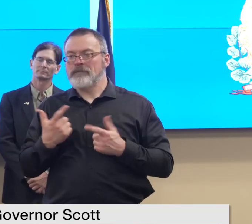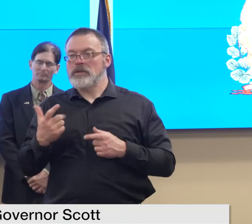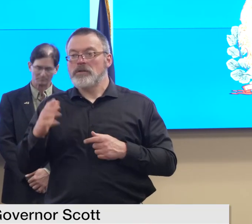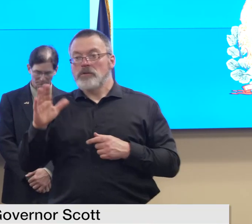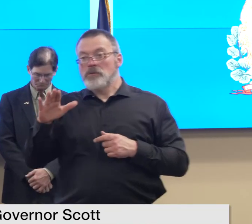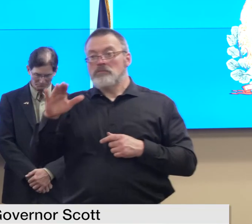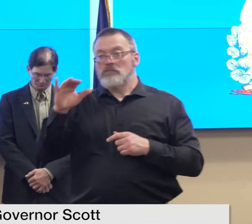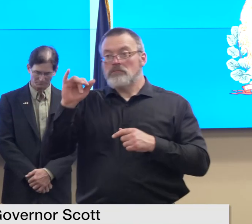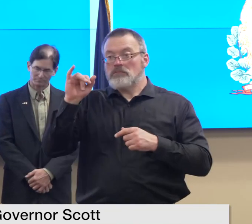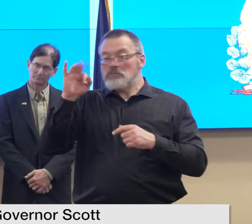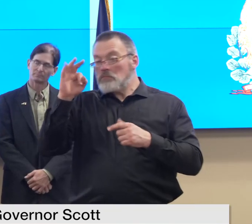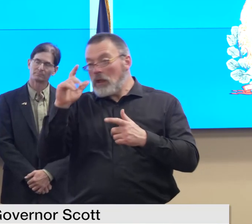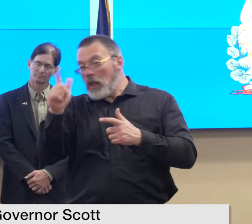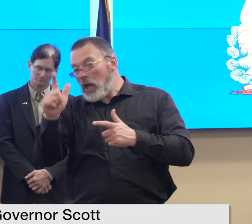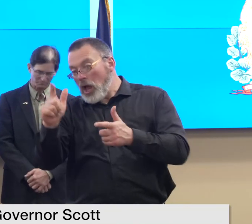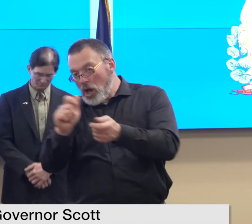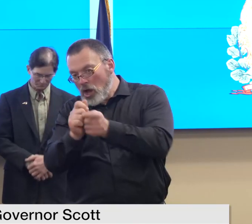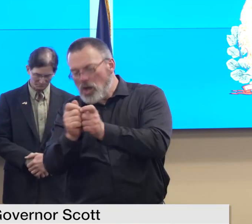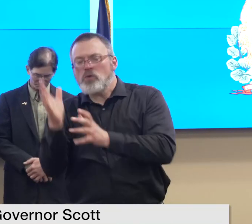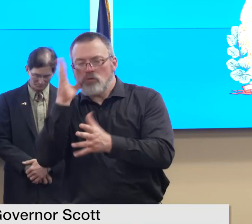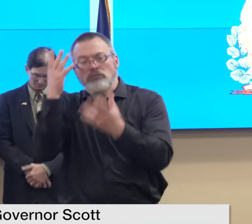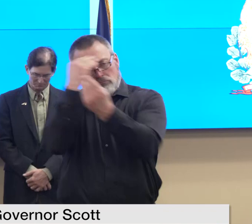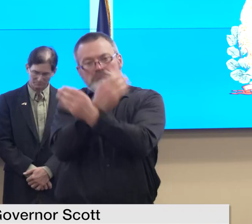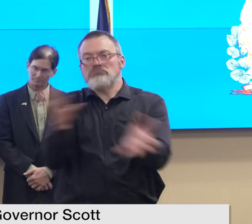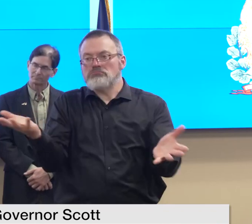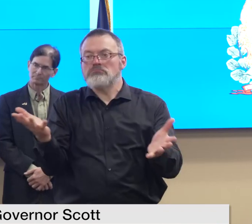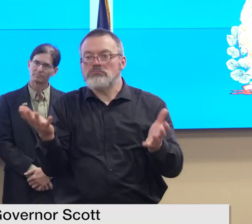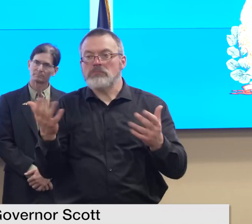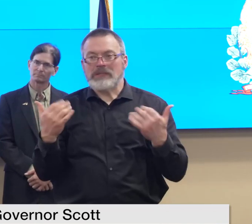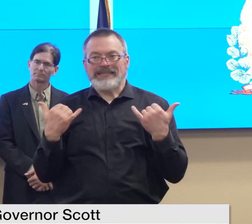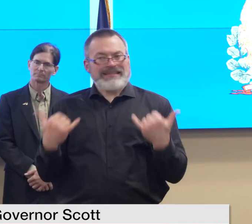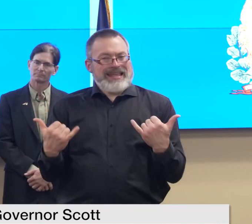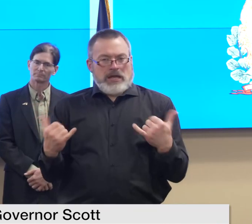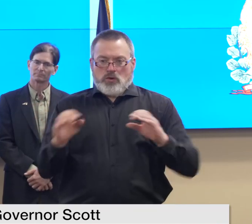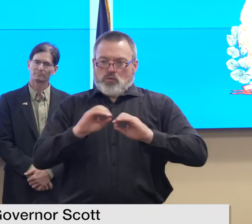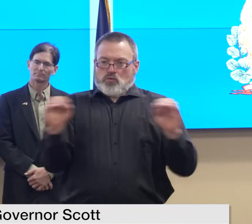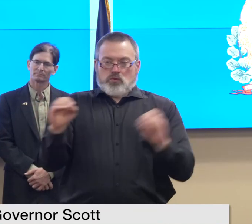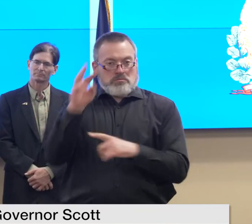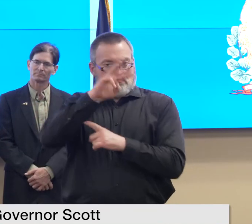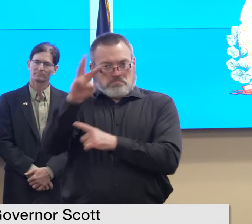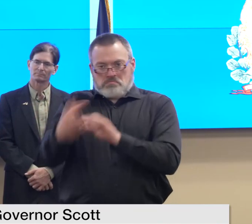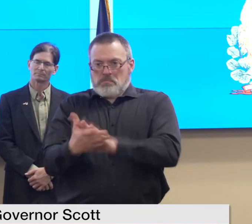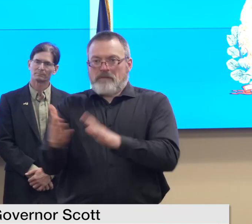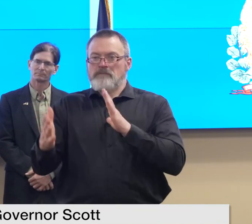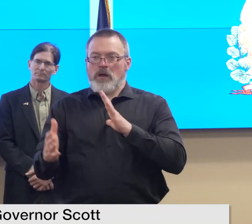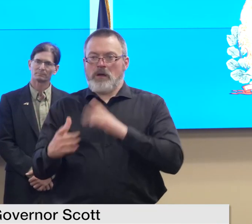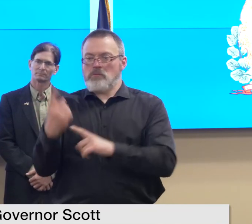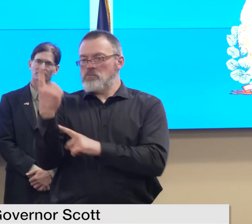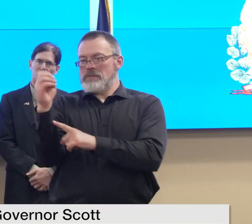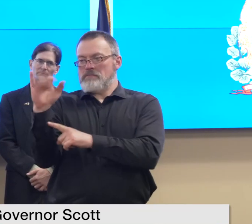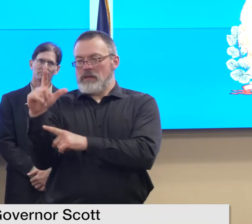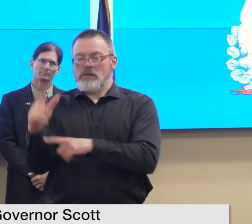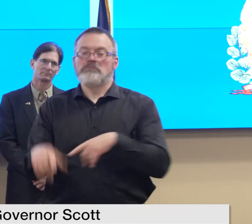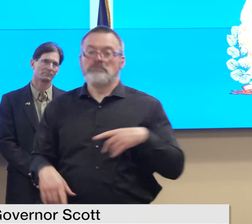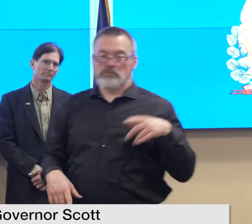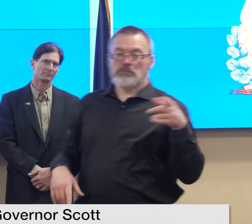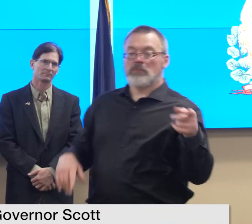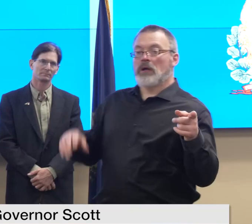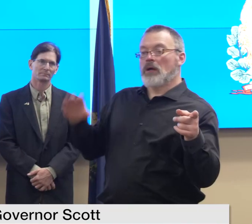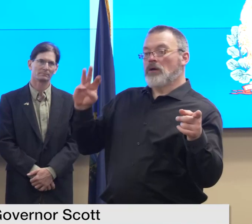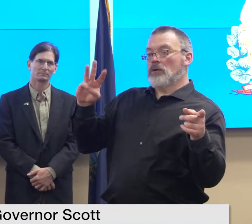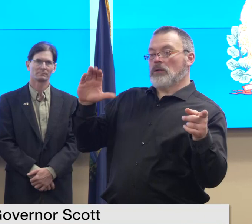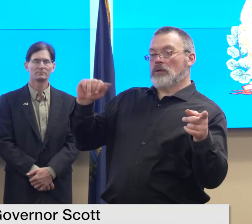we would keep folks up to date but not at this time this has had a really big ripple effect on